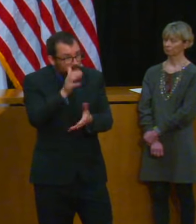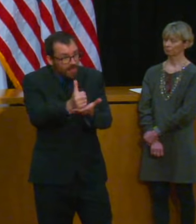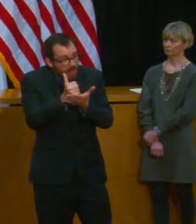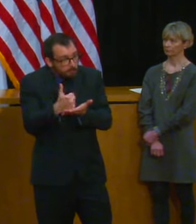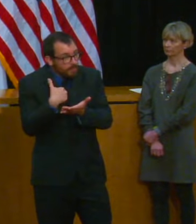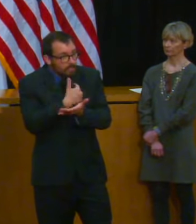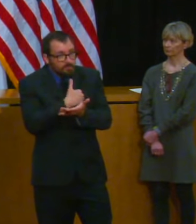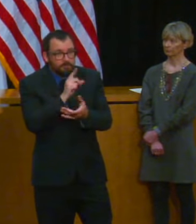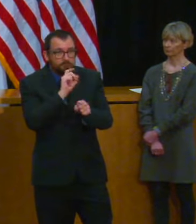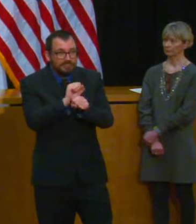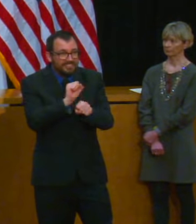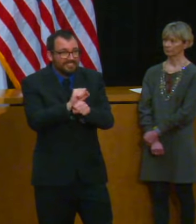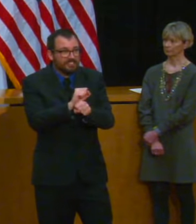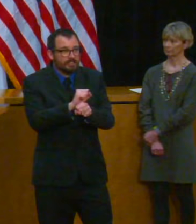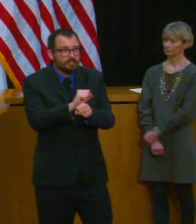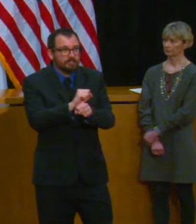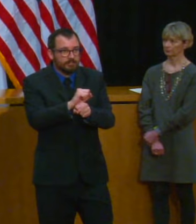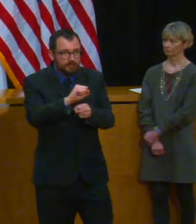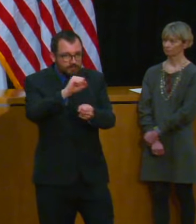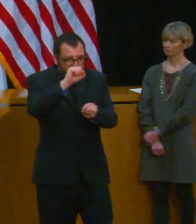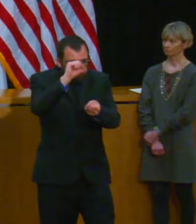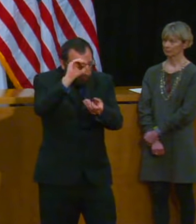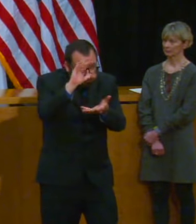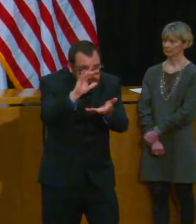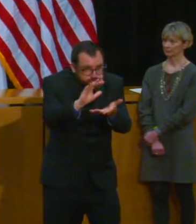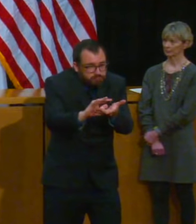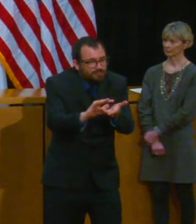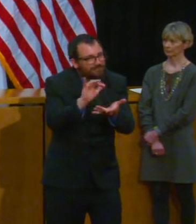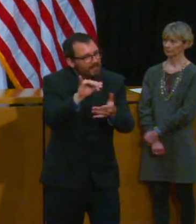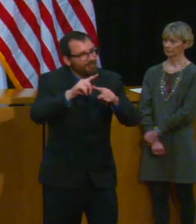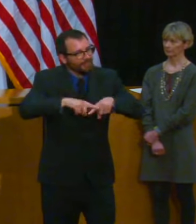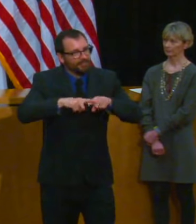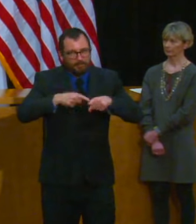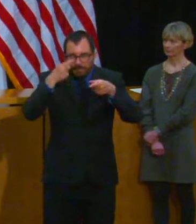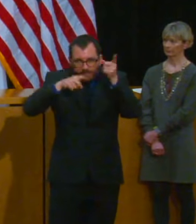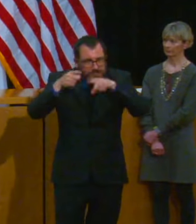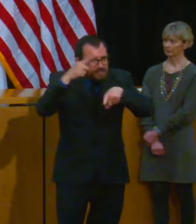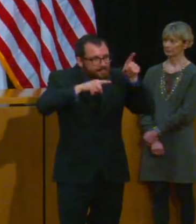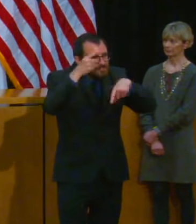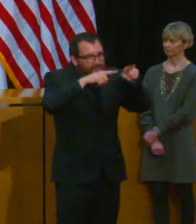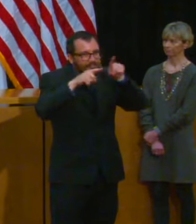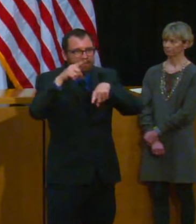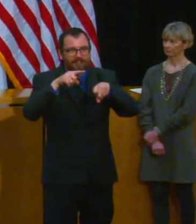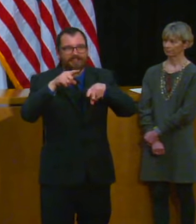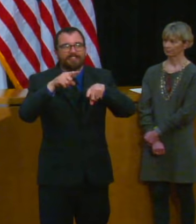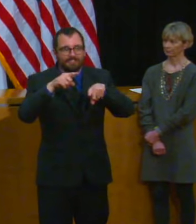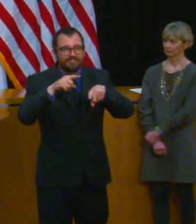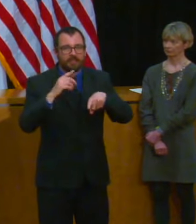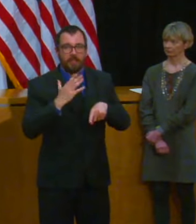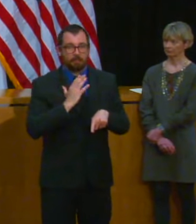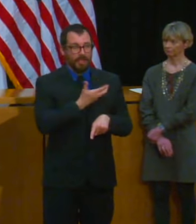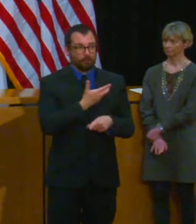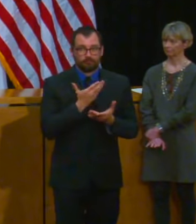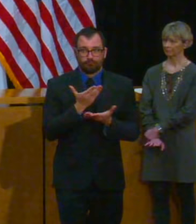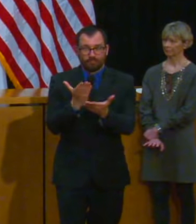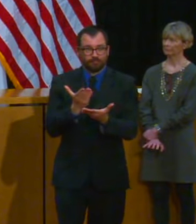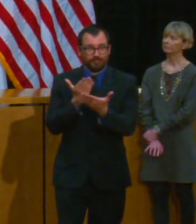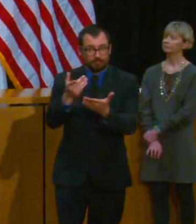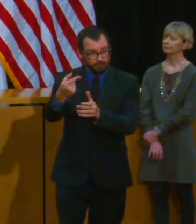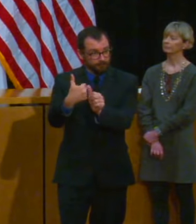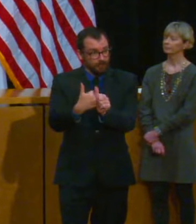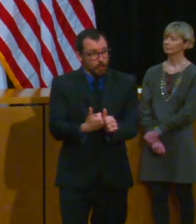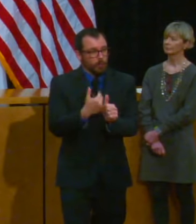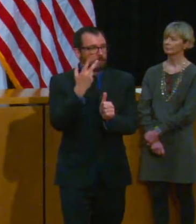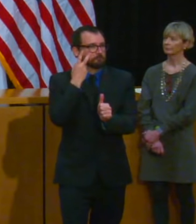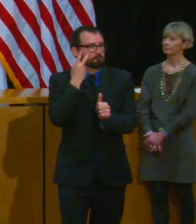And, and we're, I mean, we literally spent most of the month of, of April sort of standing this thing